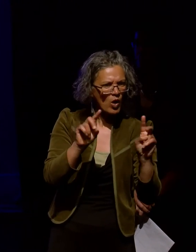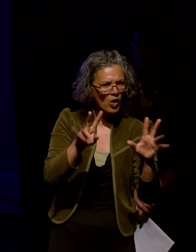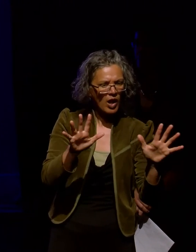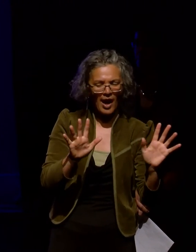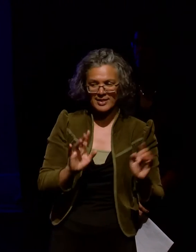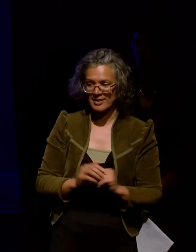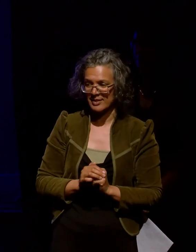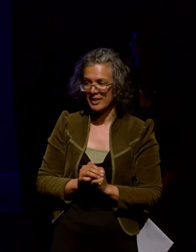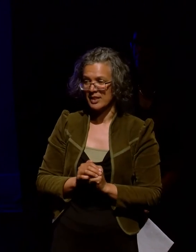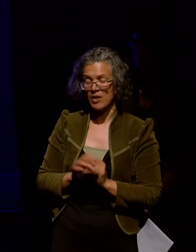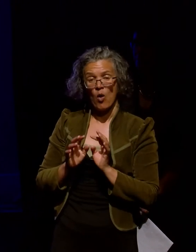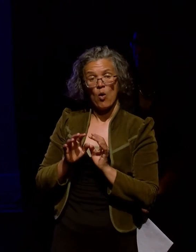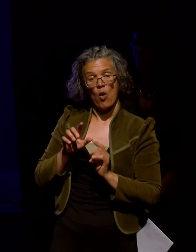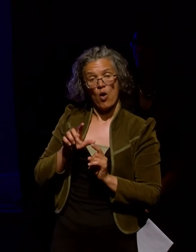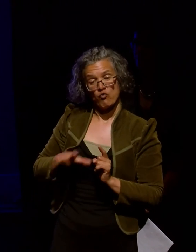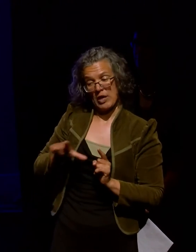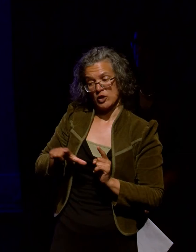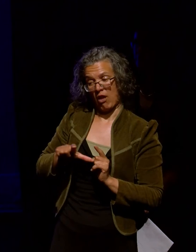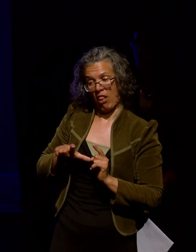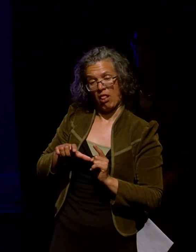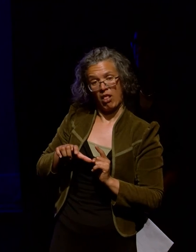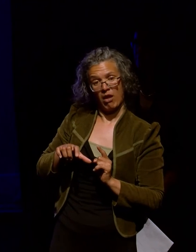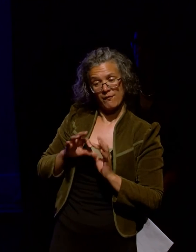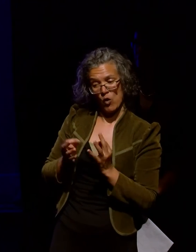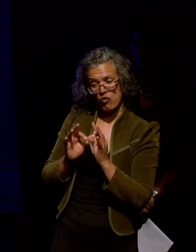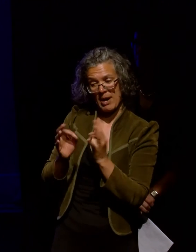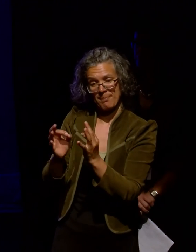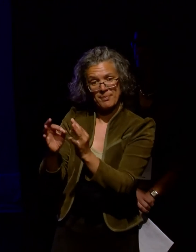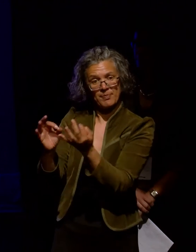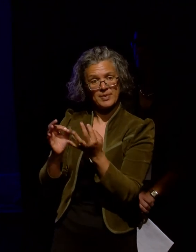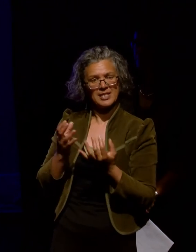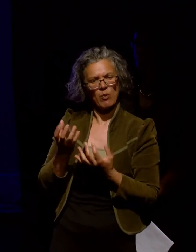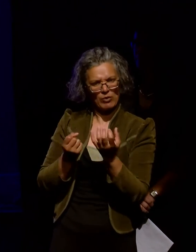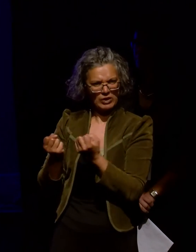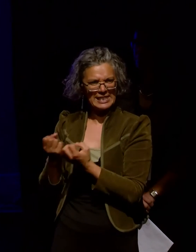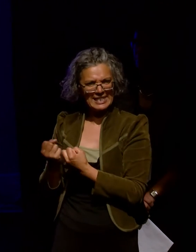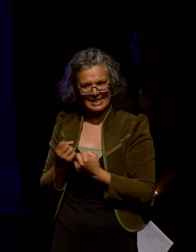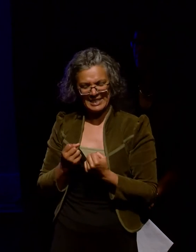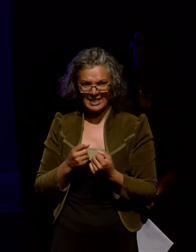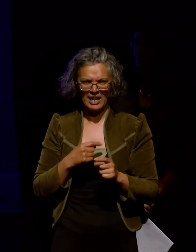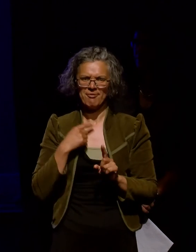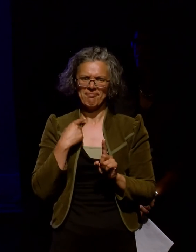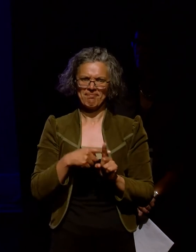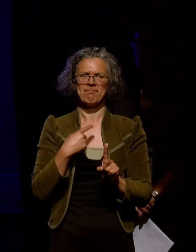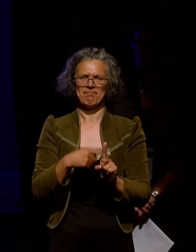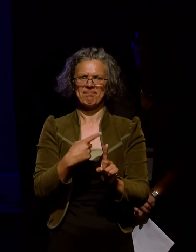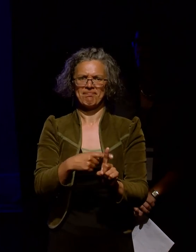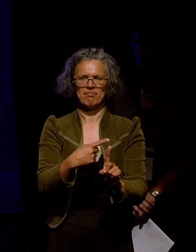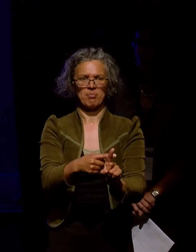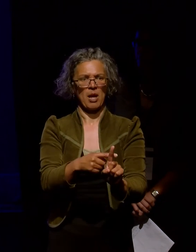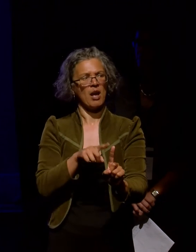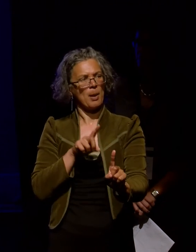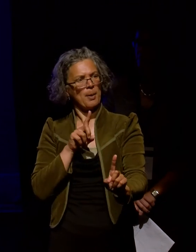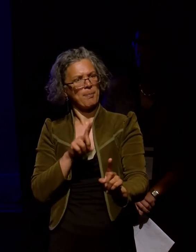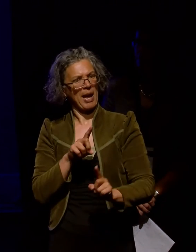Feedback on regional forums that we seek and we receive is extremely positive but that's no